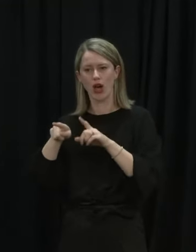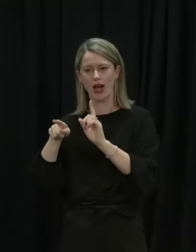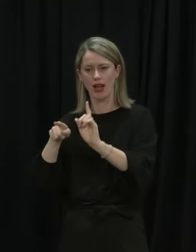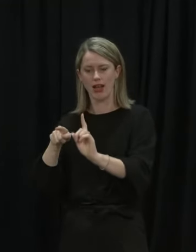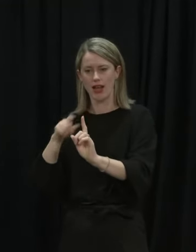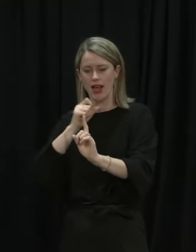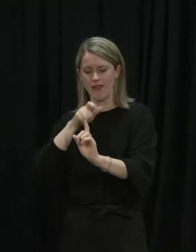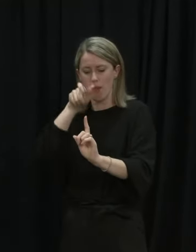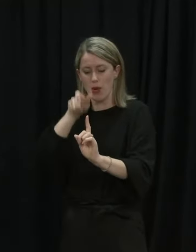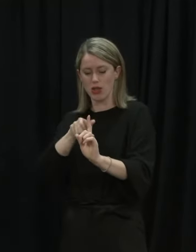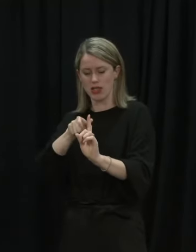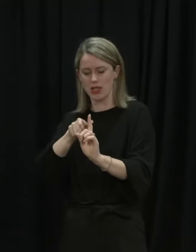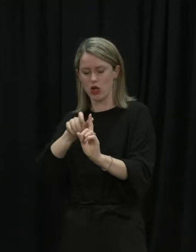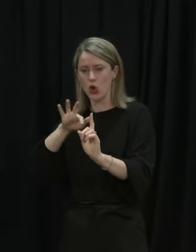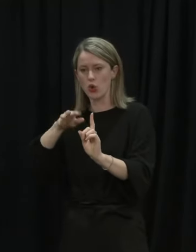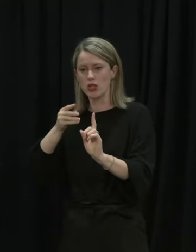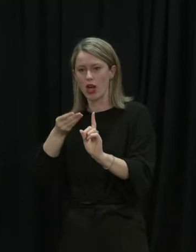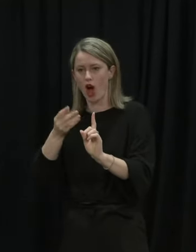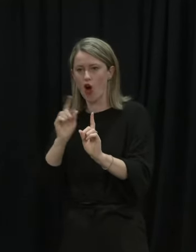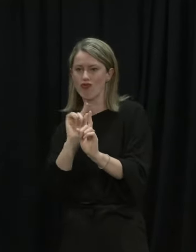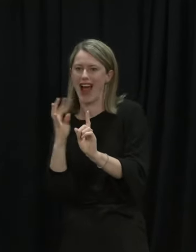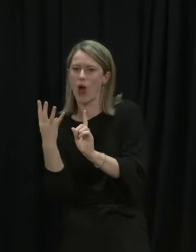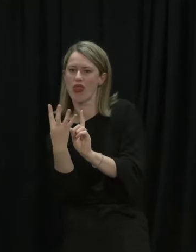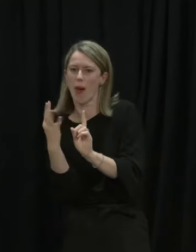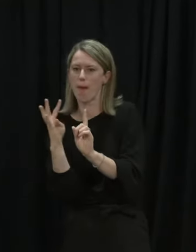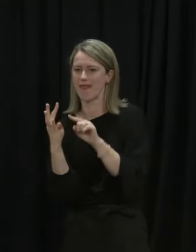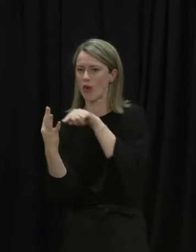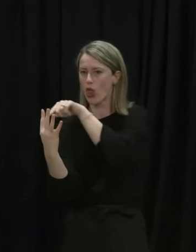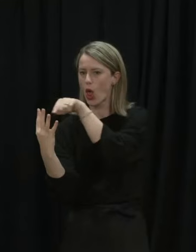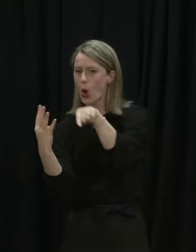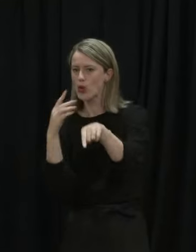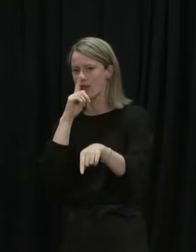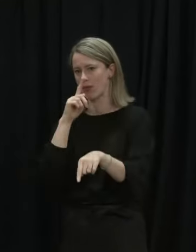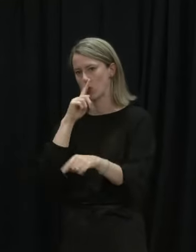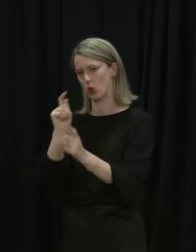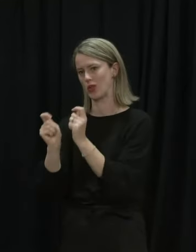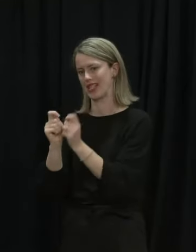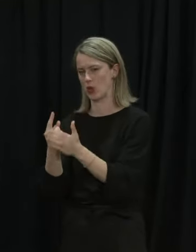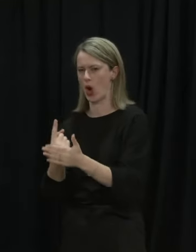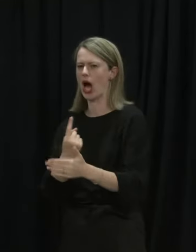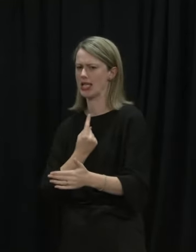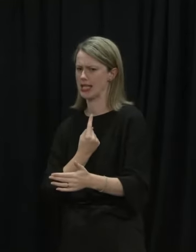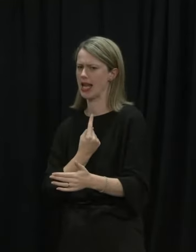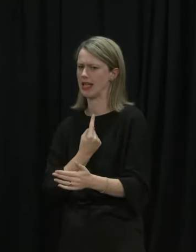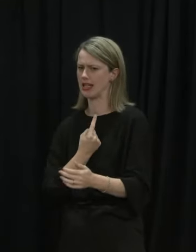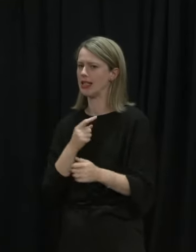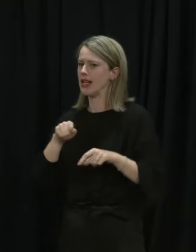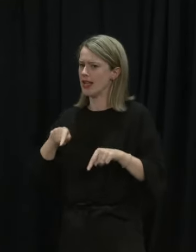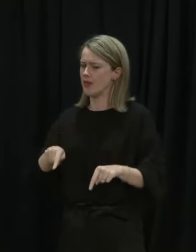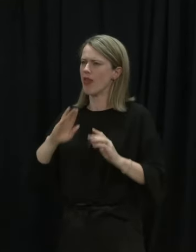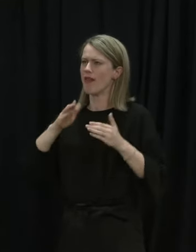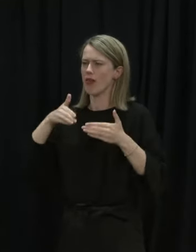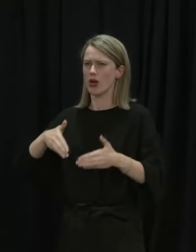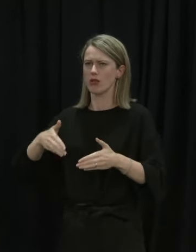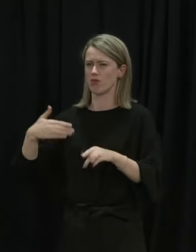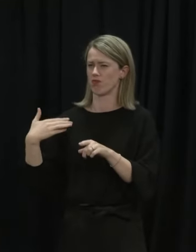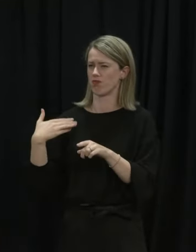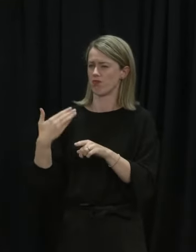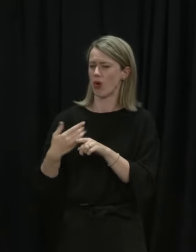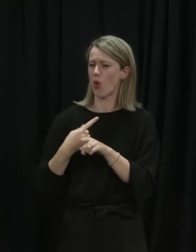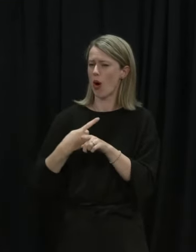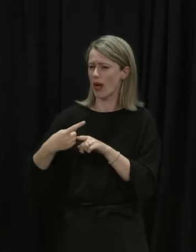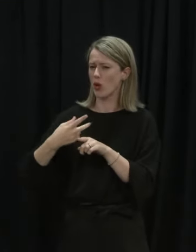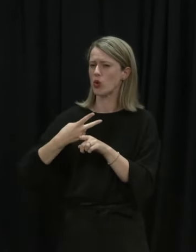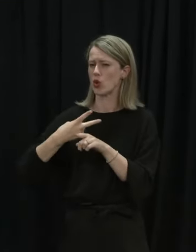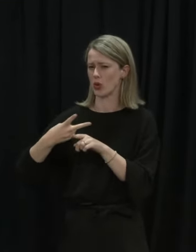out who the contacts might be of those cases and get those people tested and isolated. And that's been the focus, really, for the last week or two of our contact